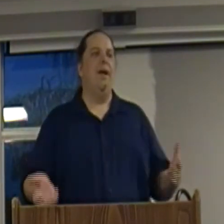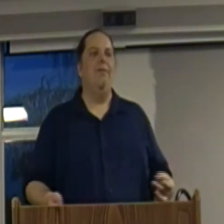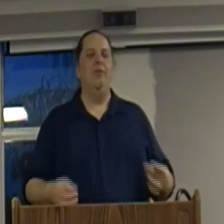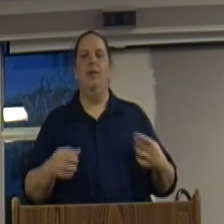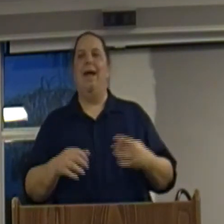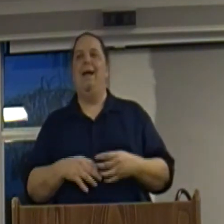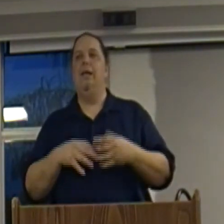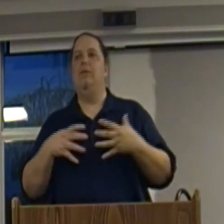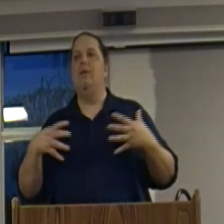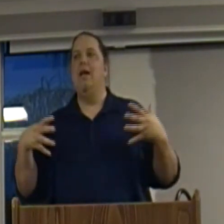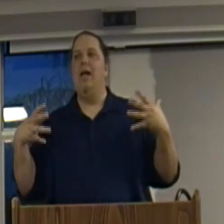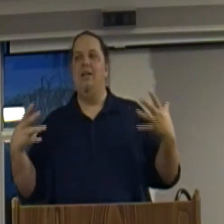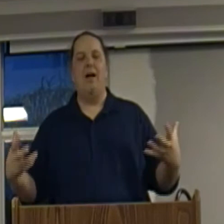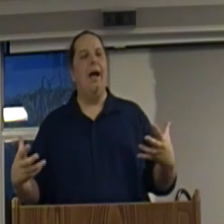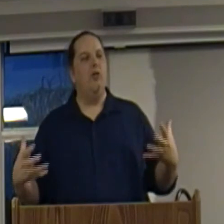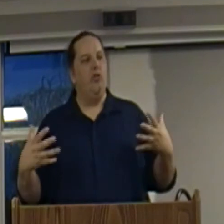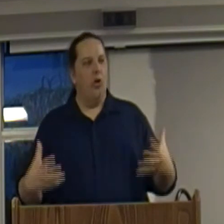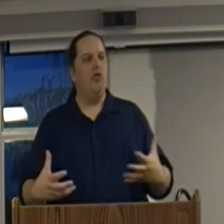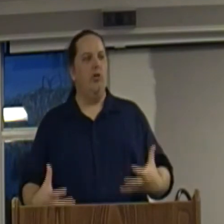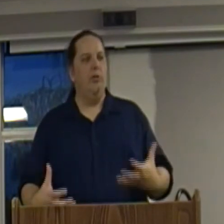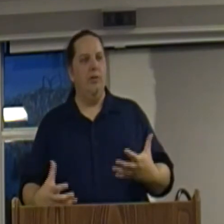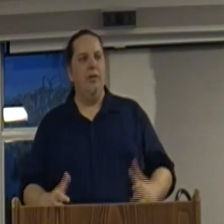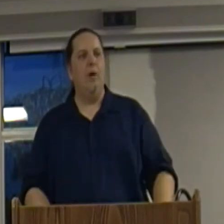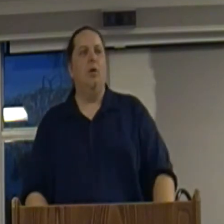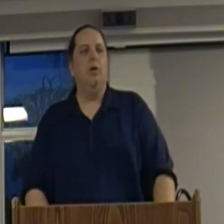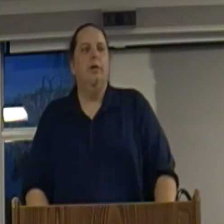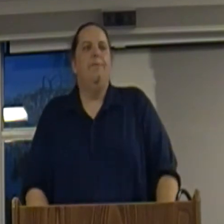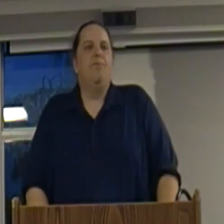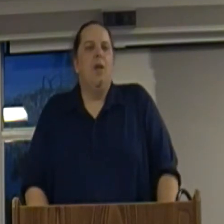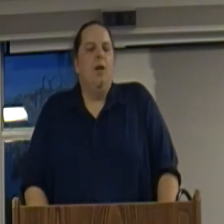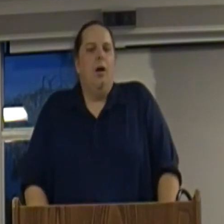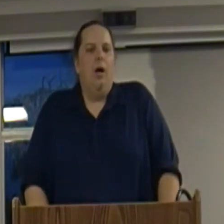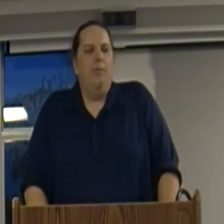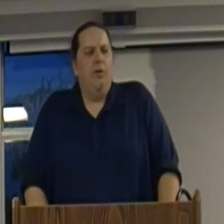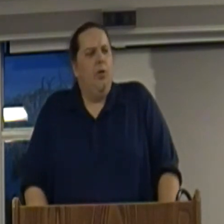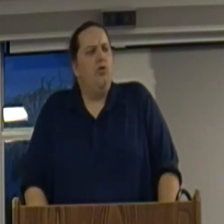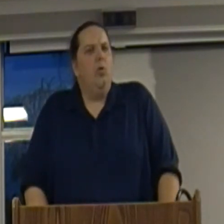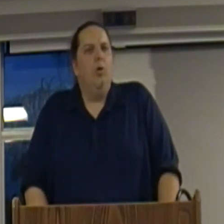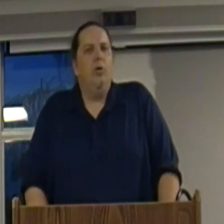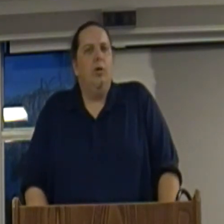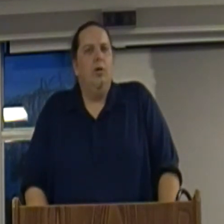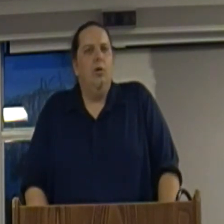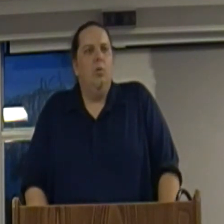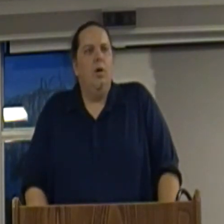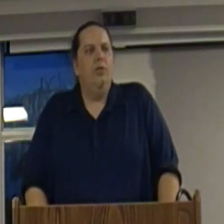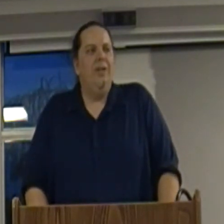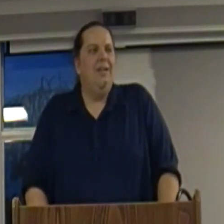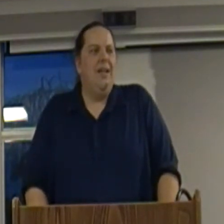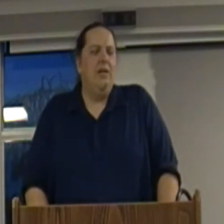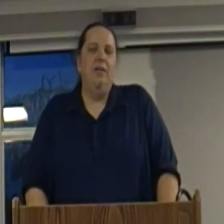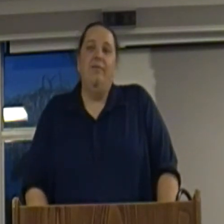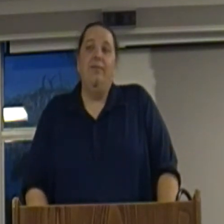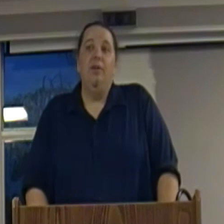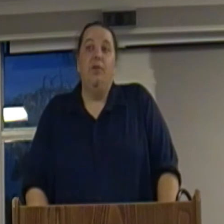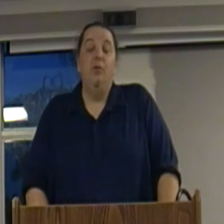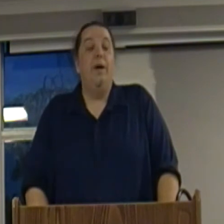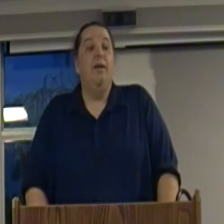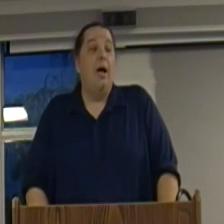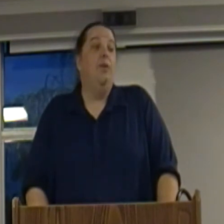of life, as an entire social network, um, social order, was in the 1850s, and it was by the